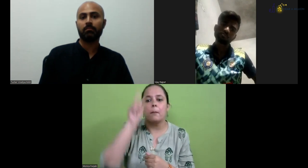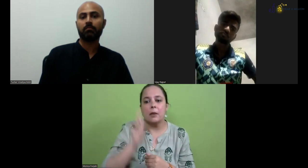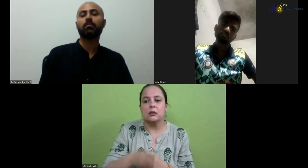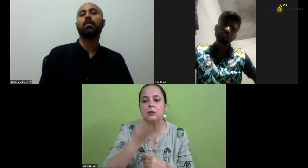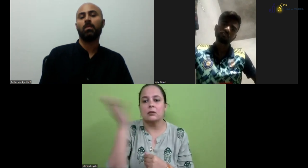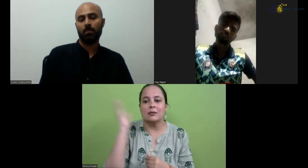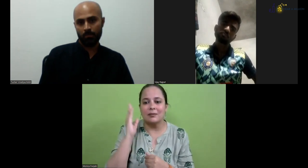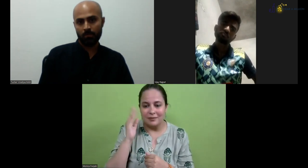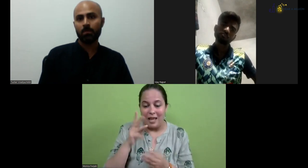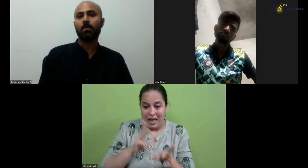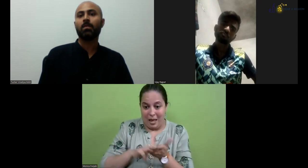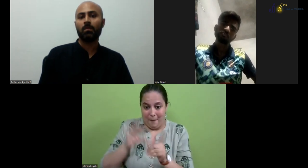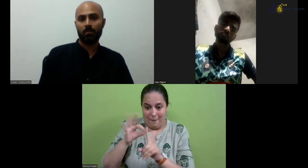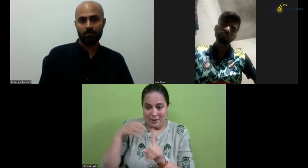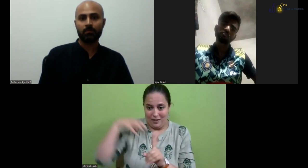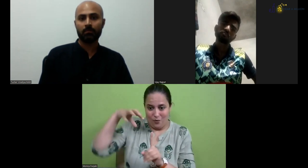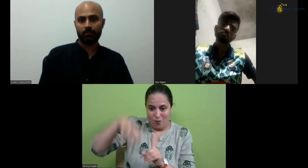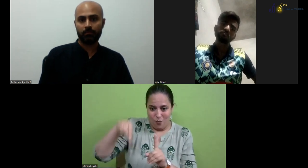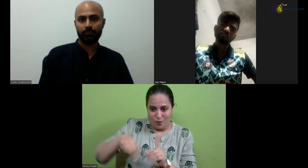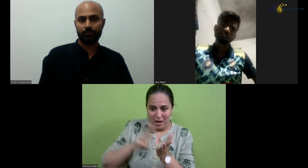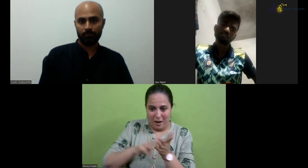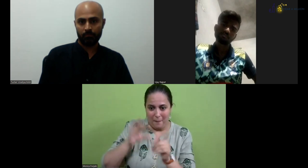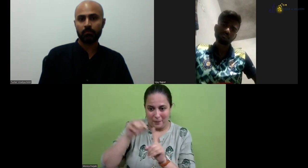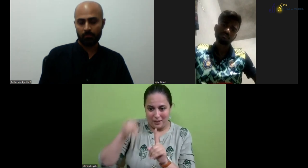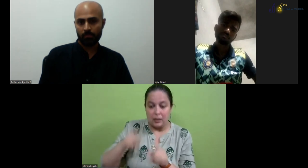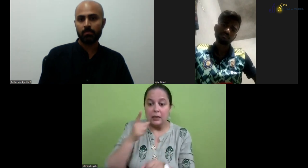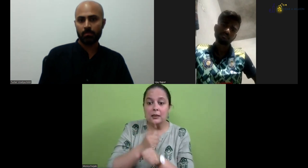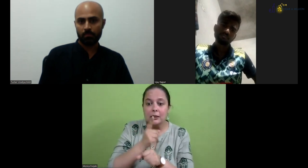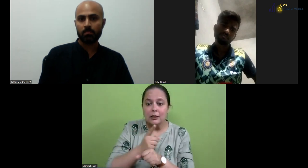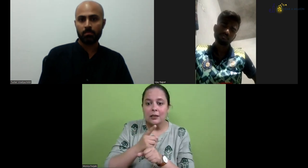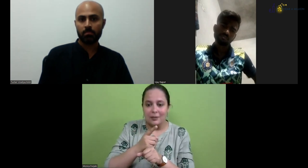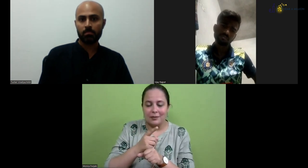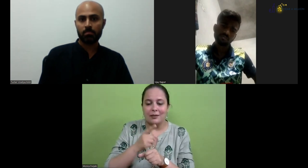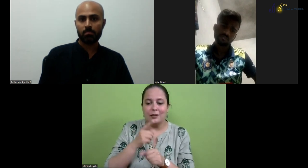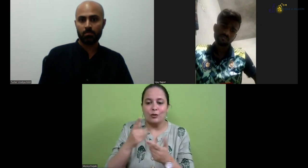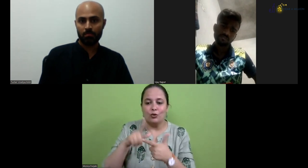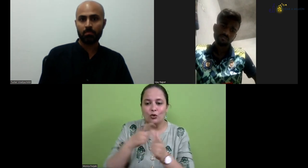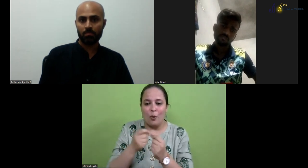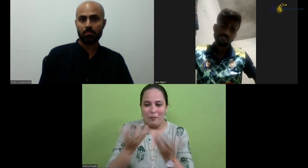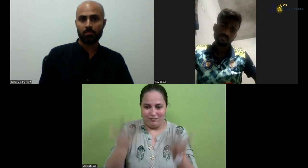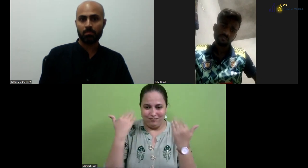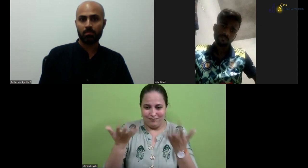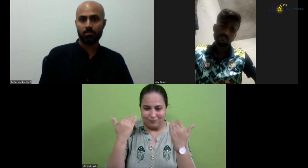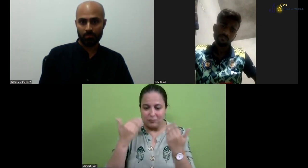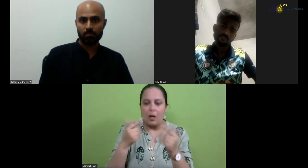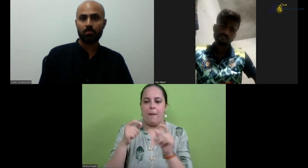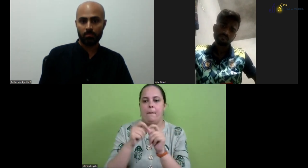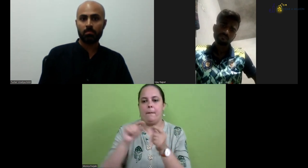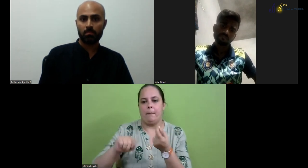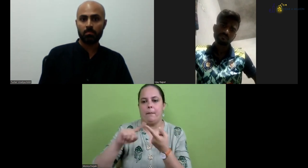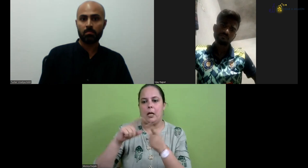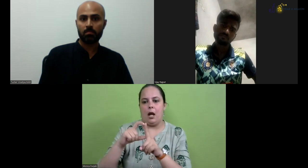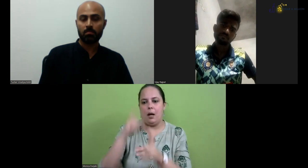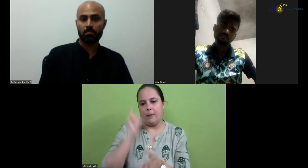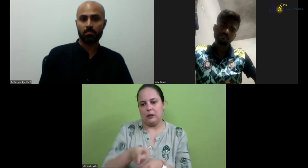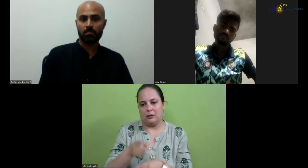DCA they are doing, and that's how they get recruited and they get hired. So, in MP, there are teachers who